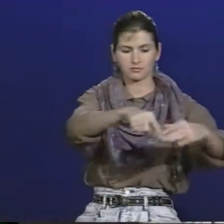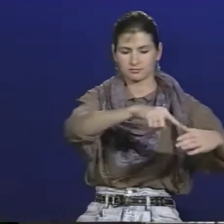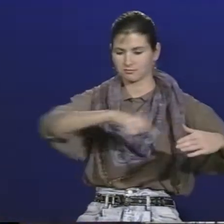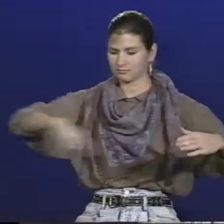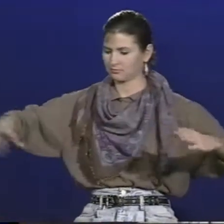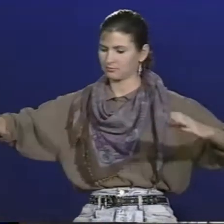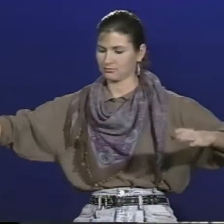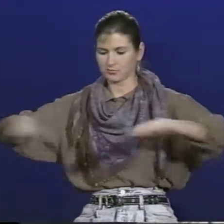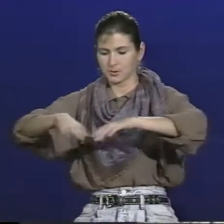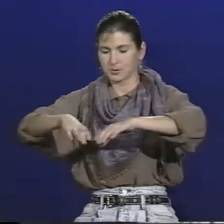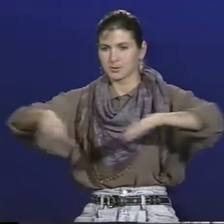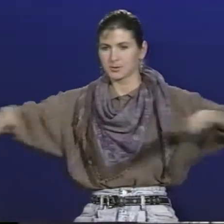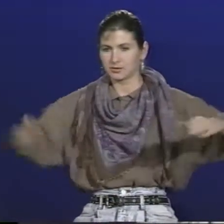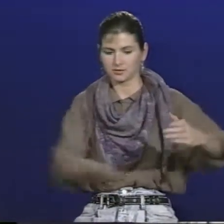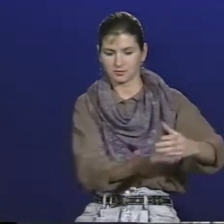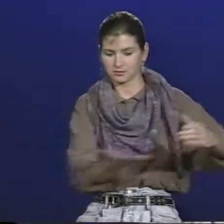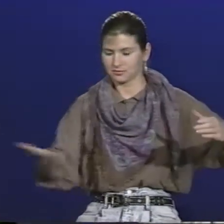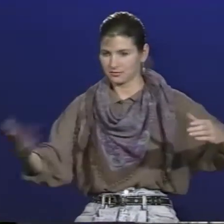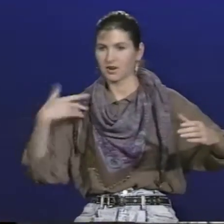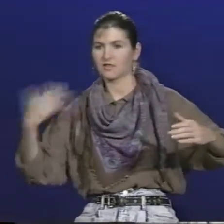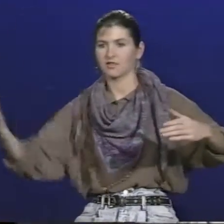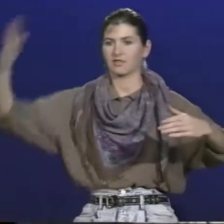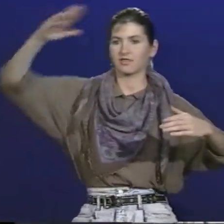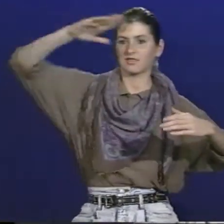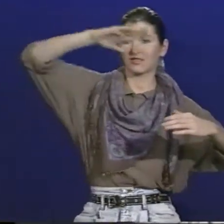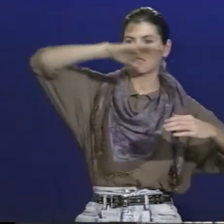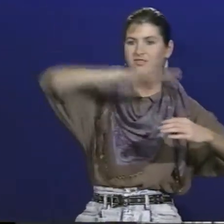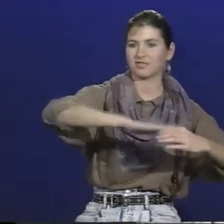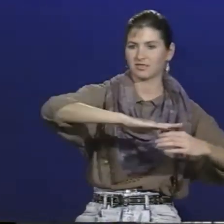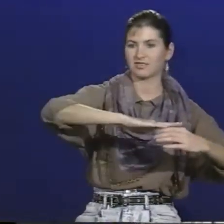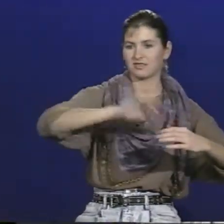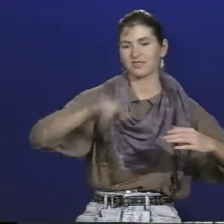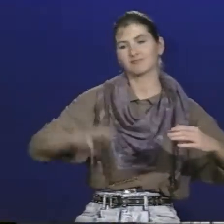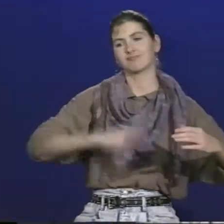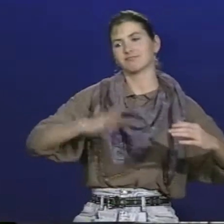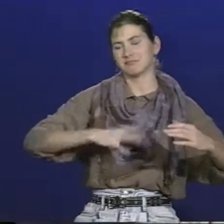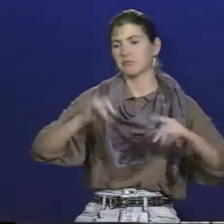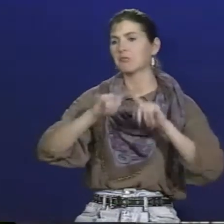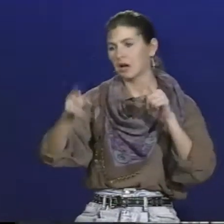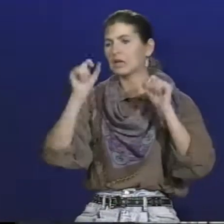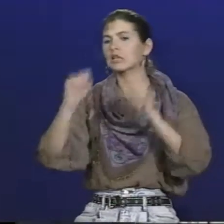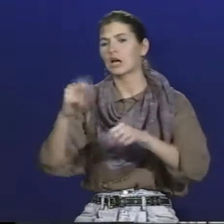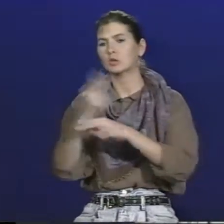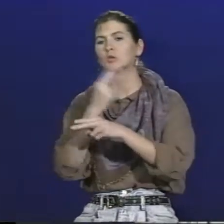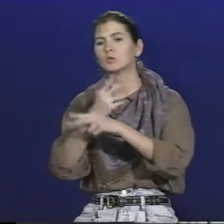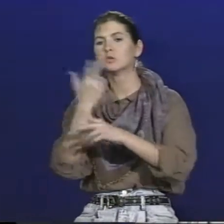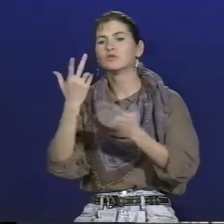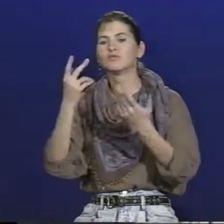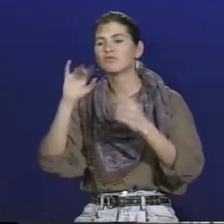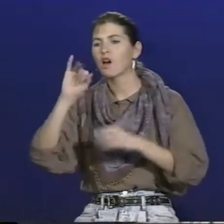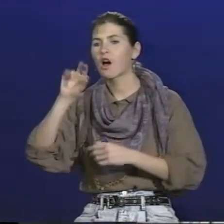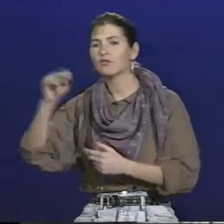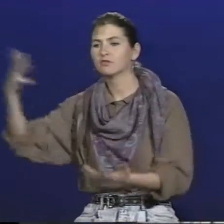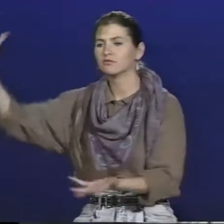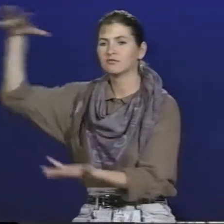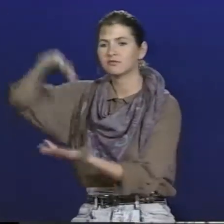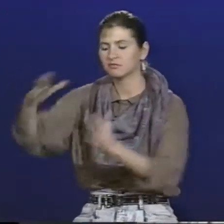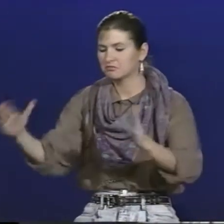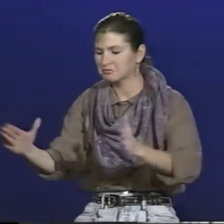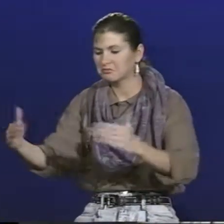You're also going to need a fish cooker which is an iron pan with a lid. They make them especially